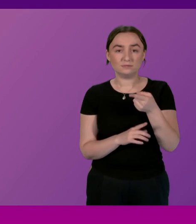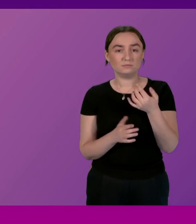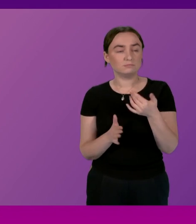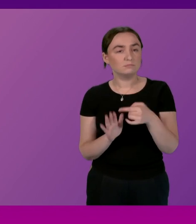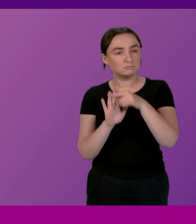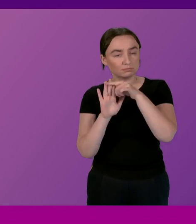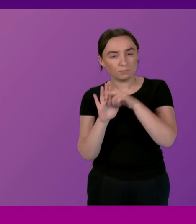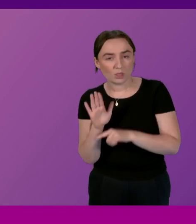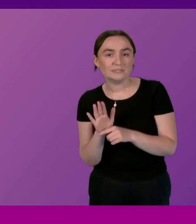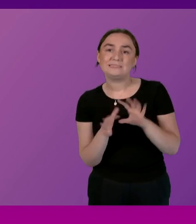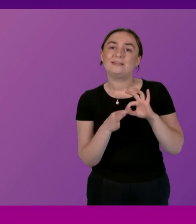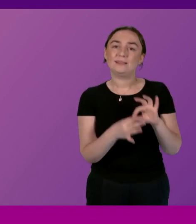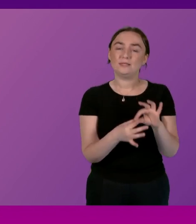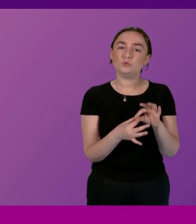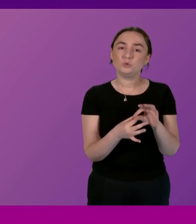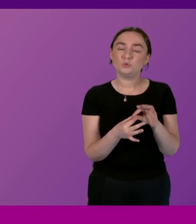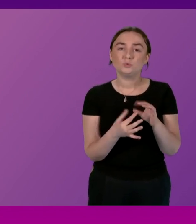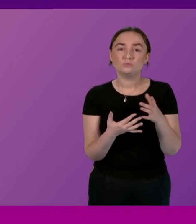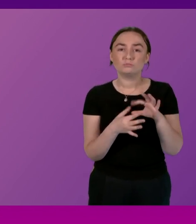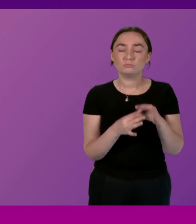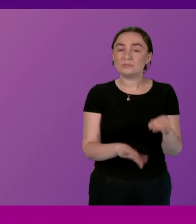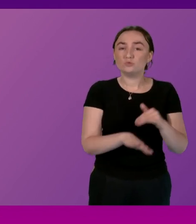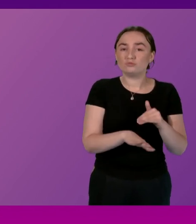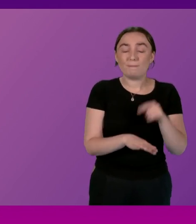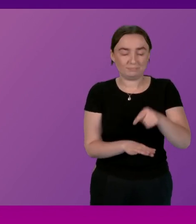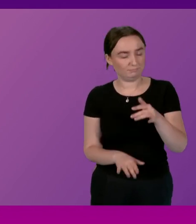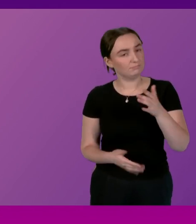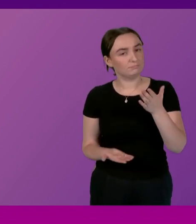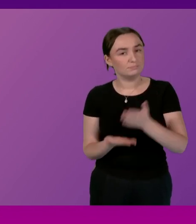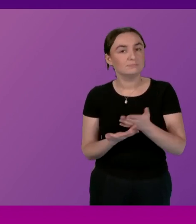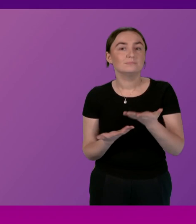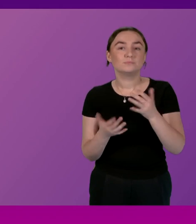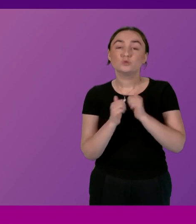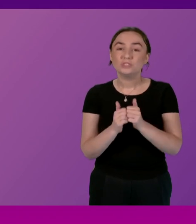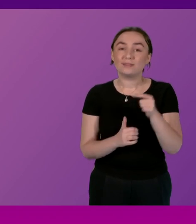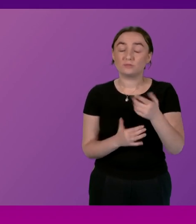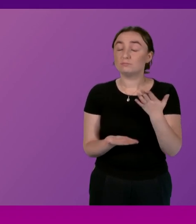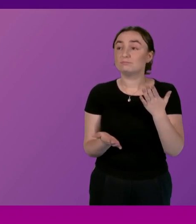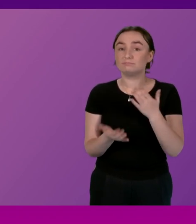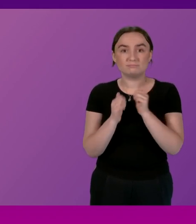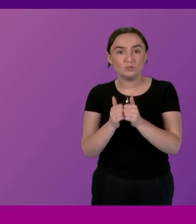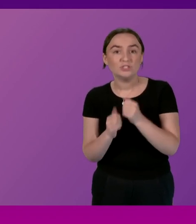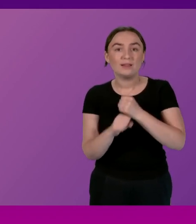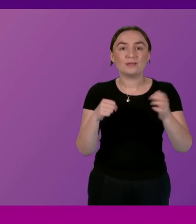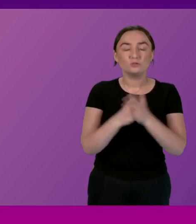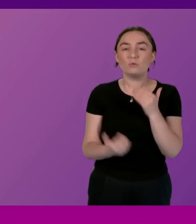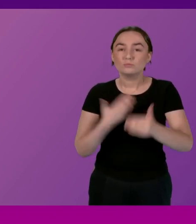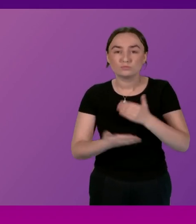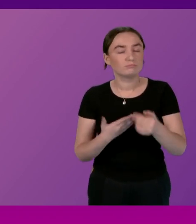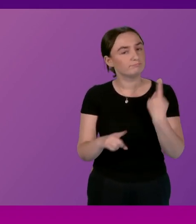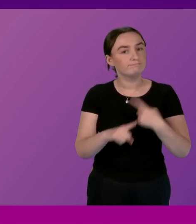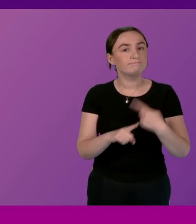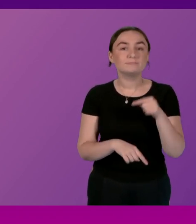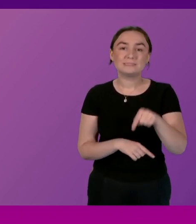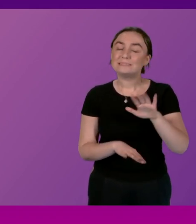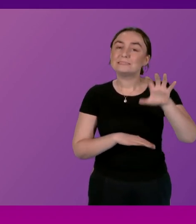as well so I'm very grateful to Glasgow for moving at pace and let let me say unequivocally the